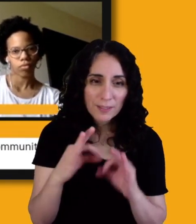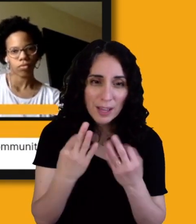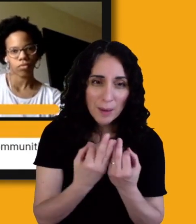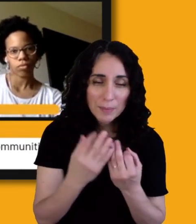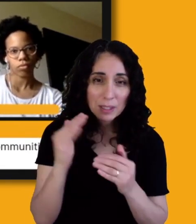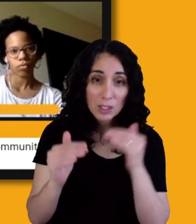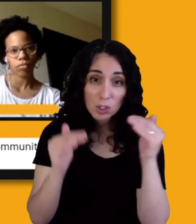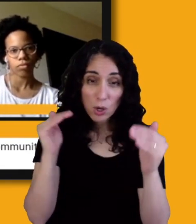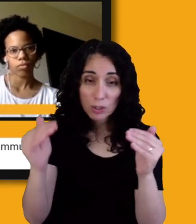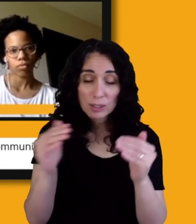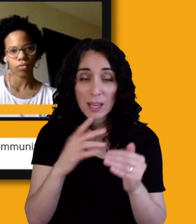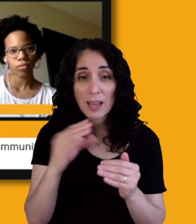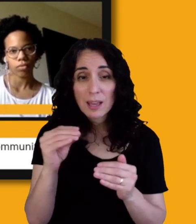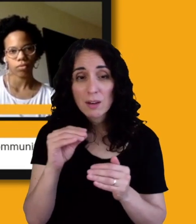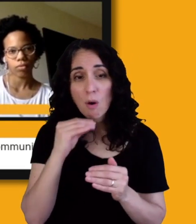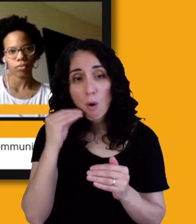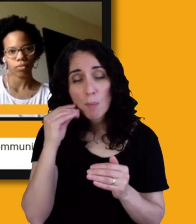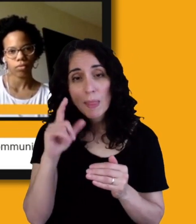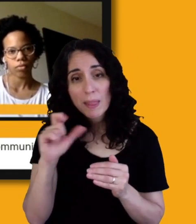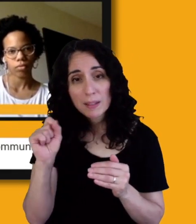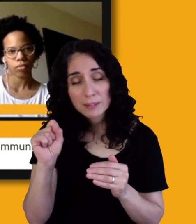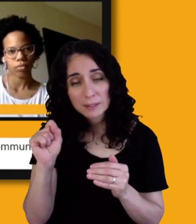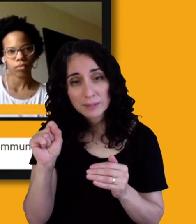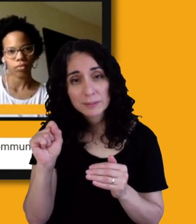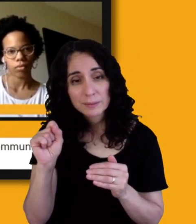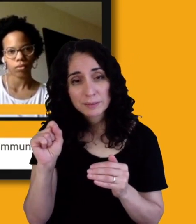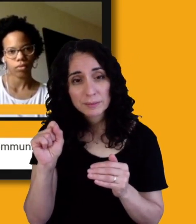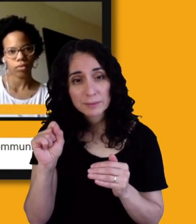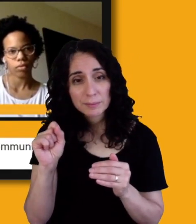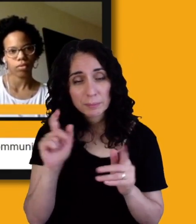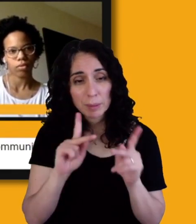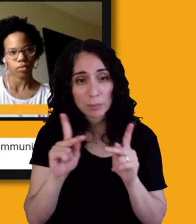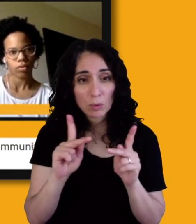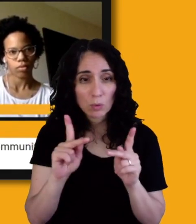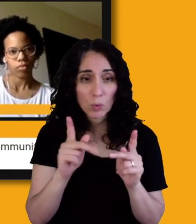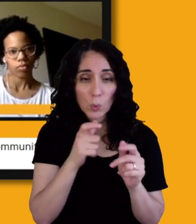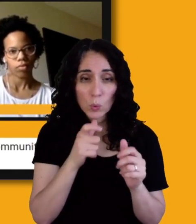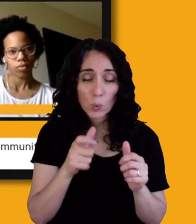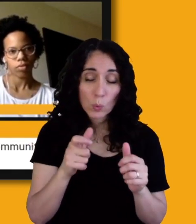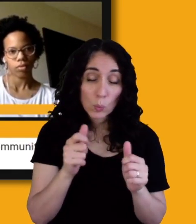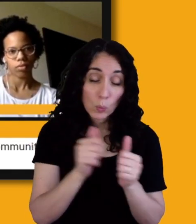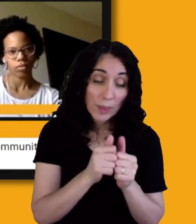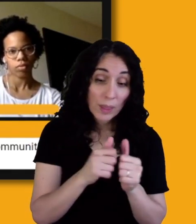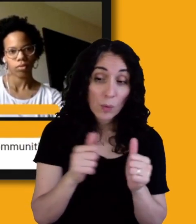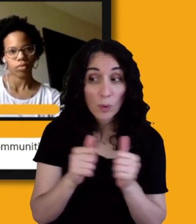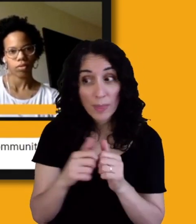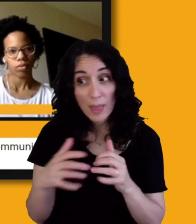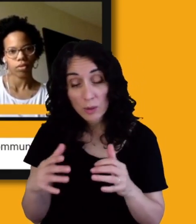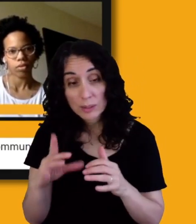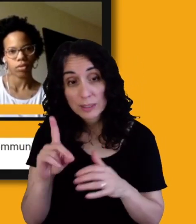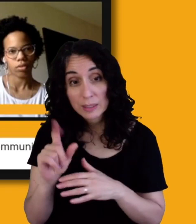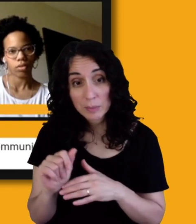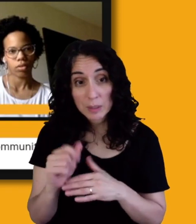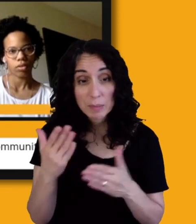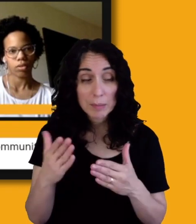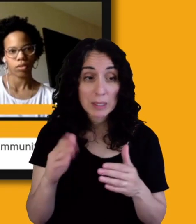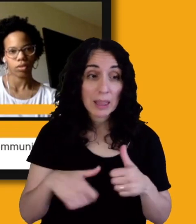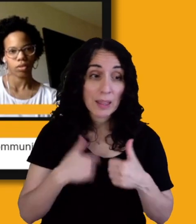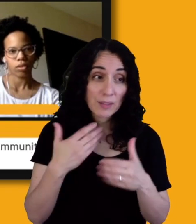who might live with and without disabilities, actually, who might live in, in shared housing or supportive